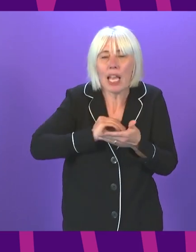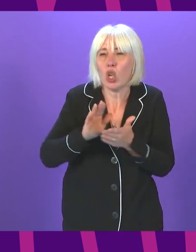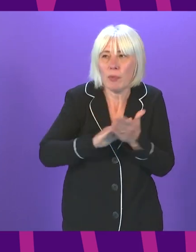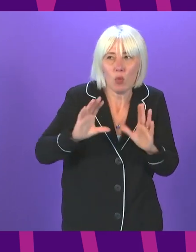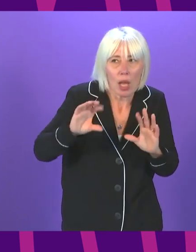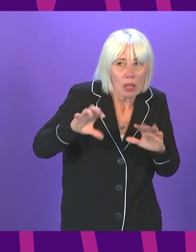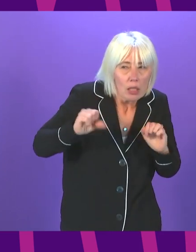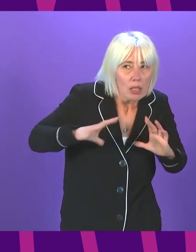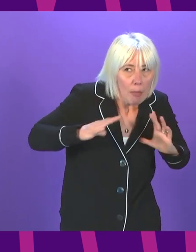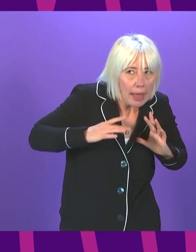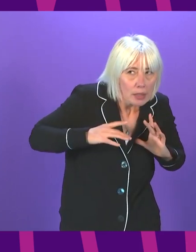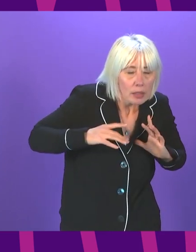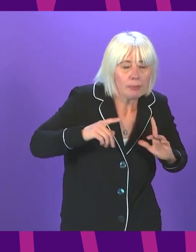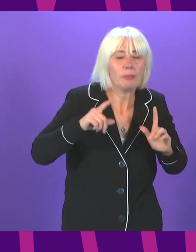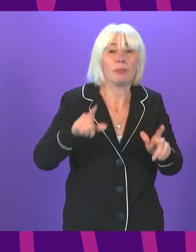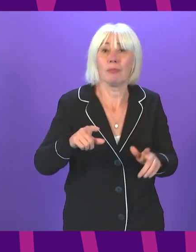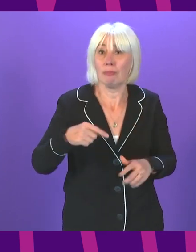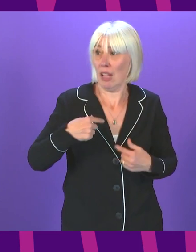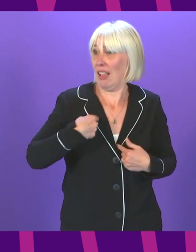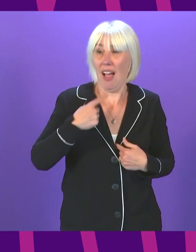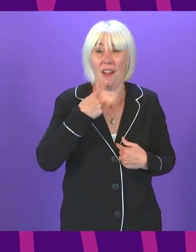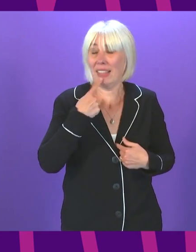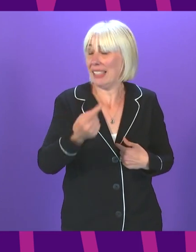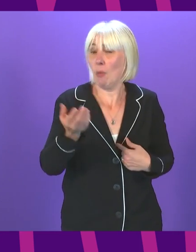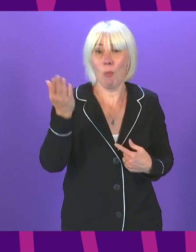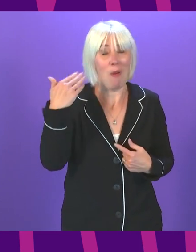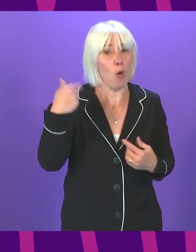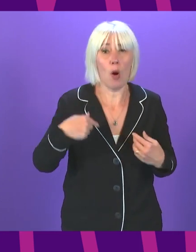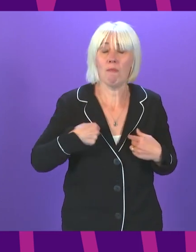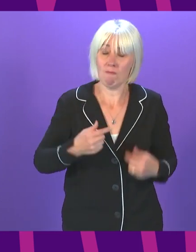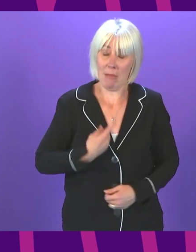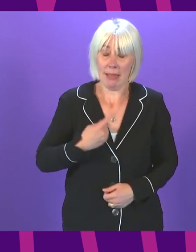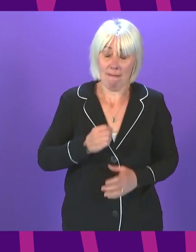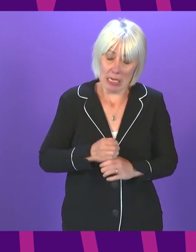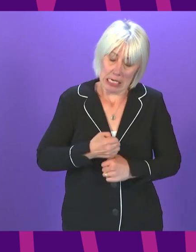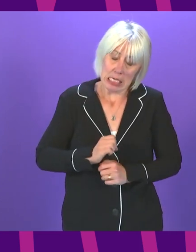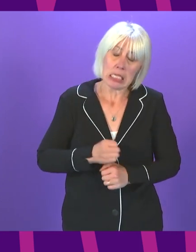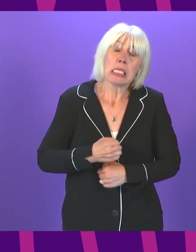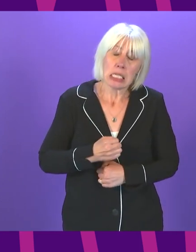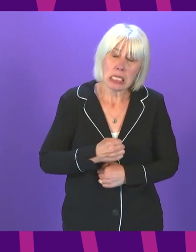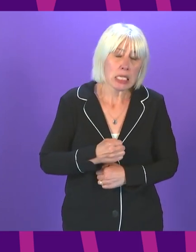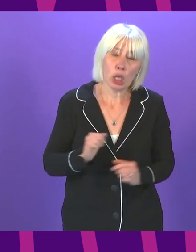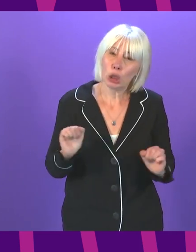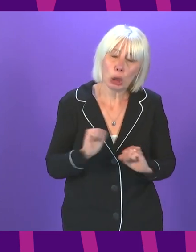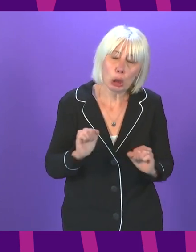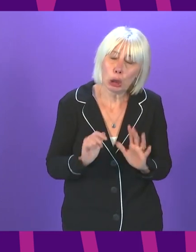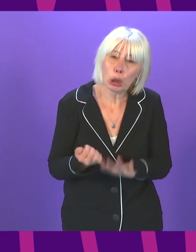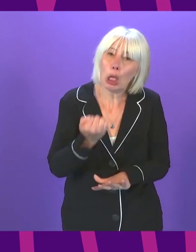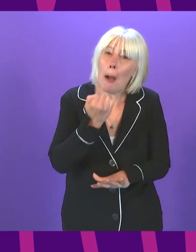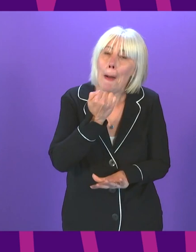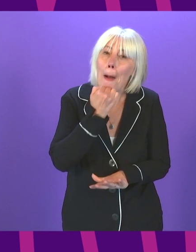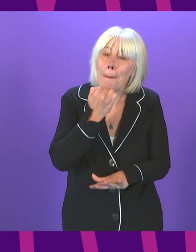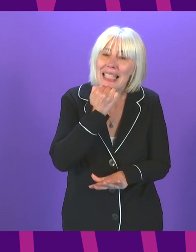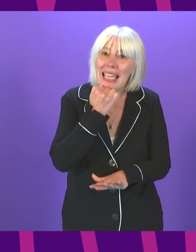think people can hear from me and have heard from me before that I am frustrated that we have not yet got updated advice on